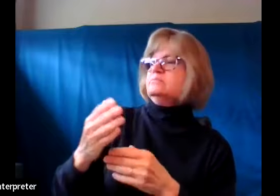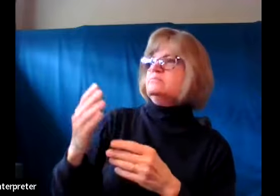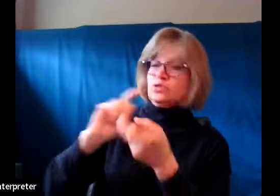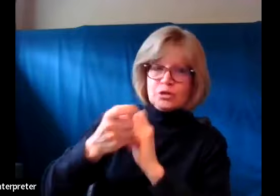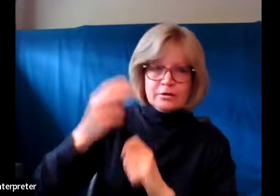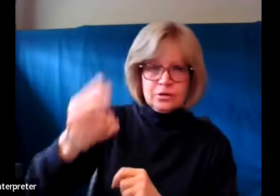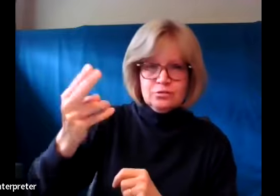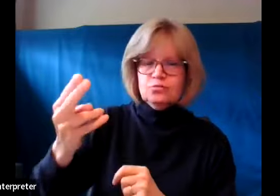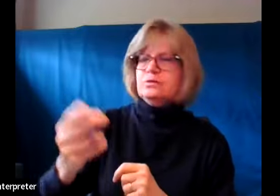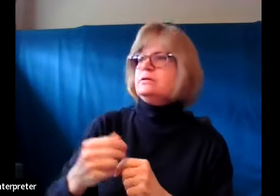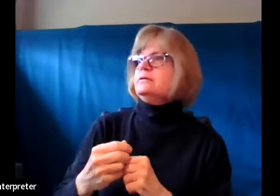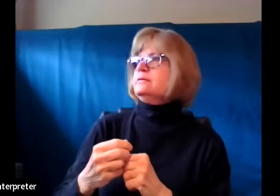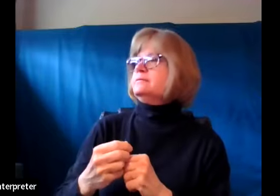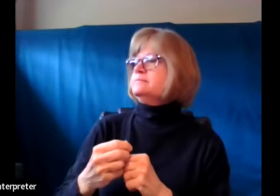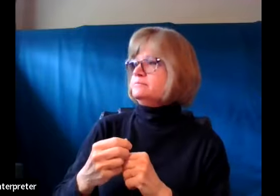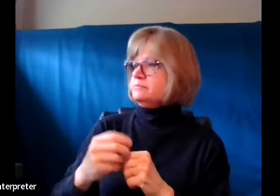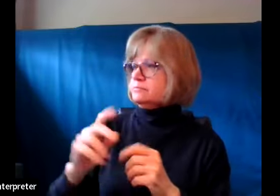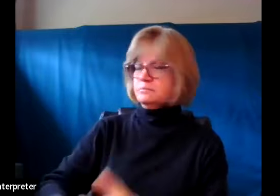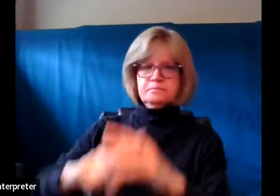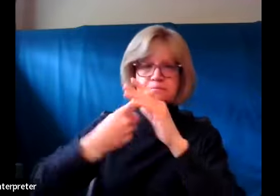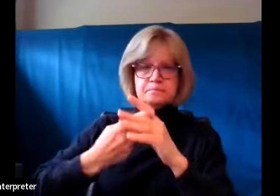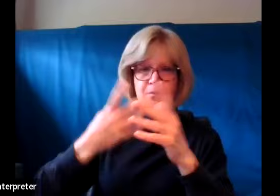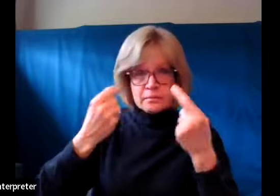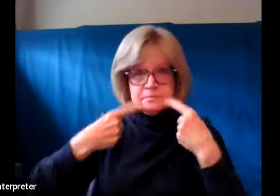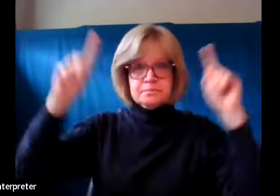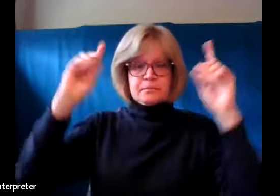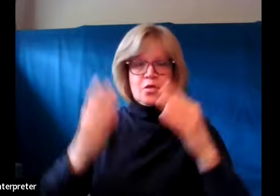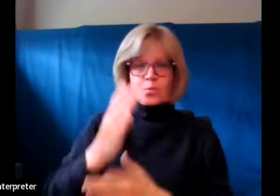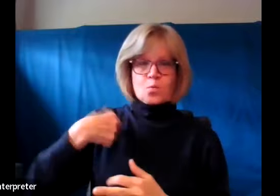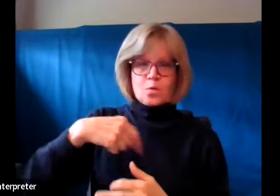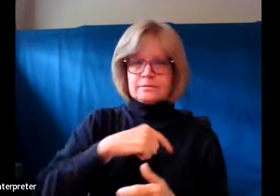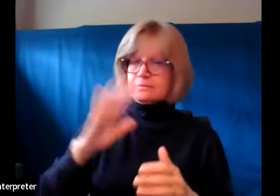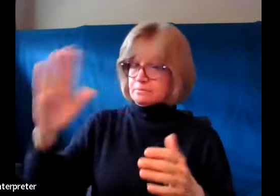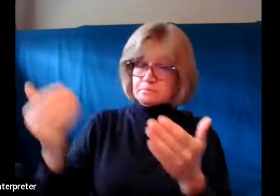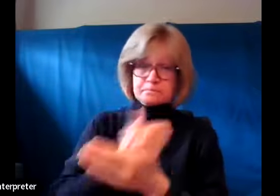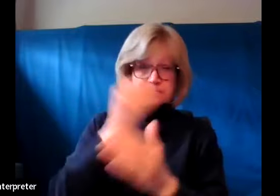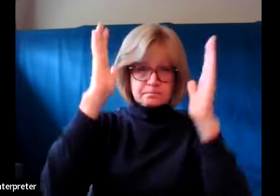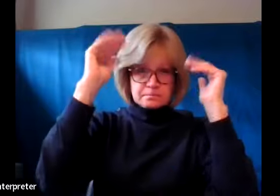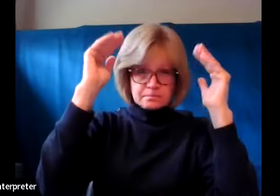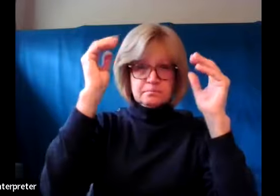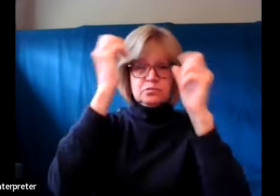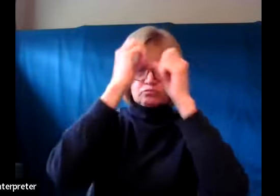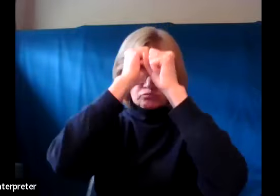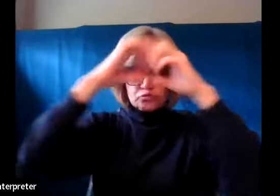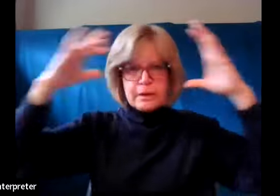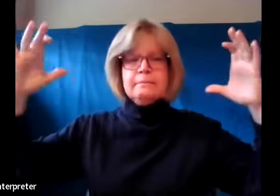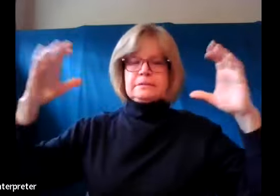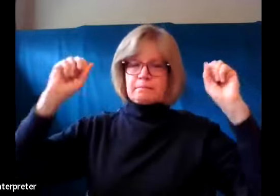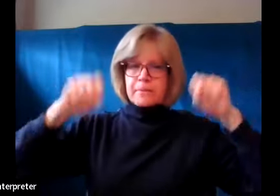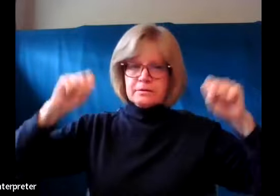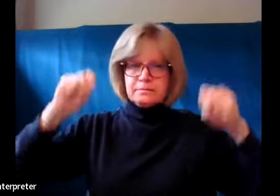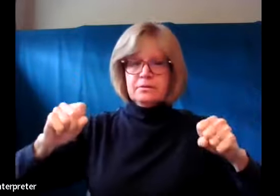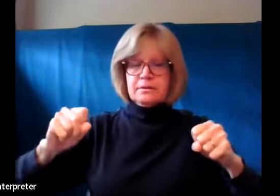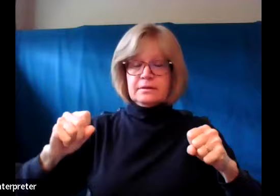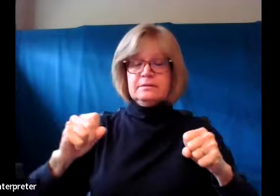change history usher in and accomplish through us your new hopes dreams and possibilities